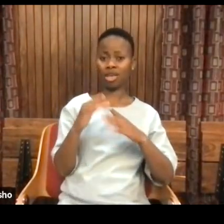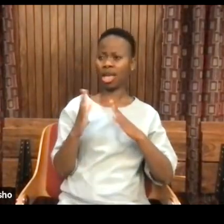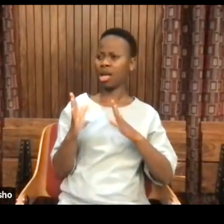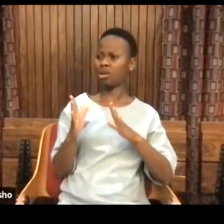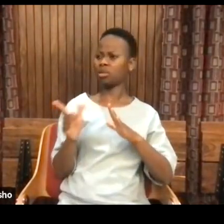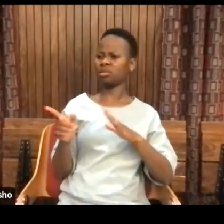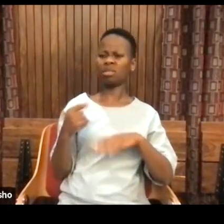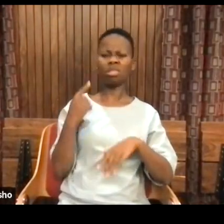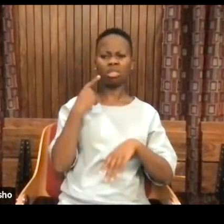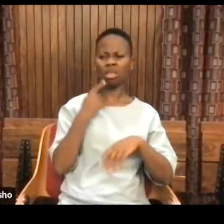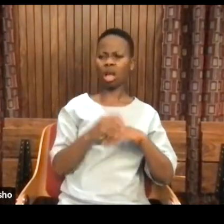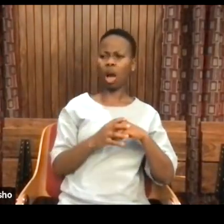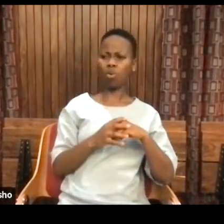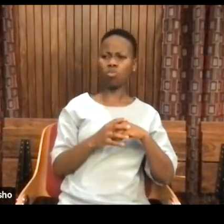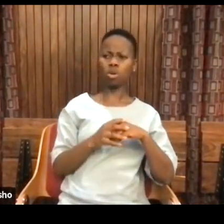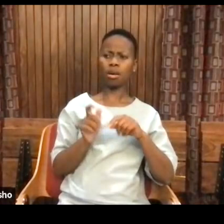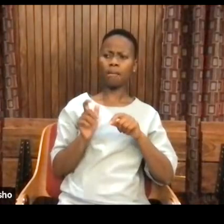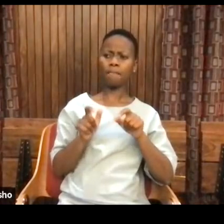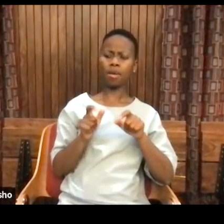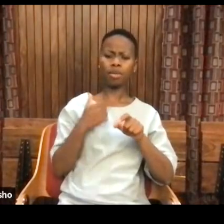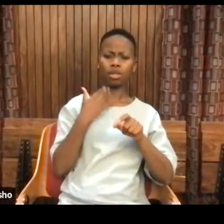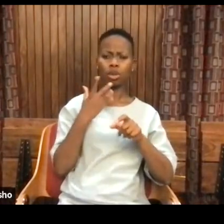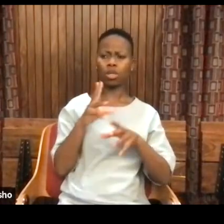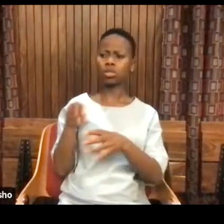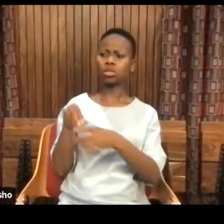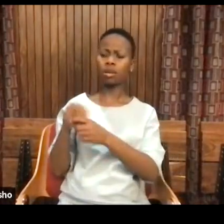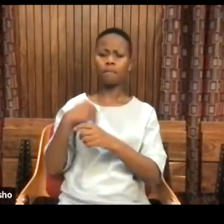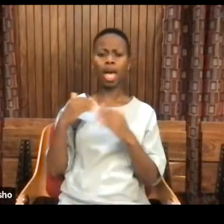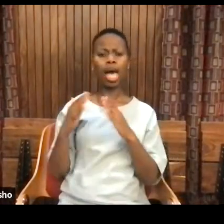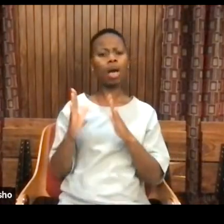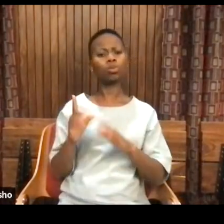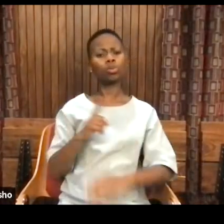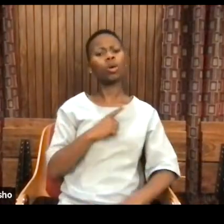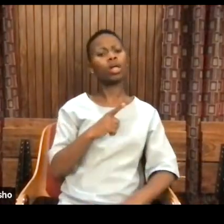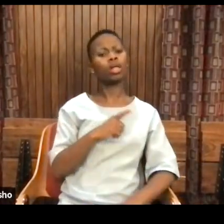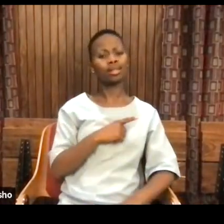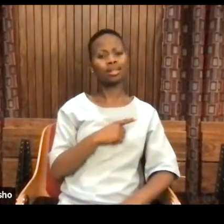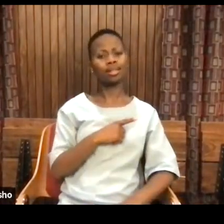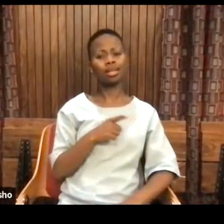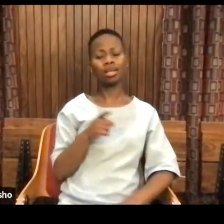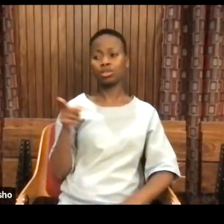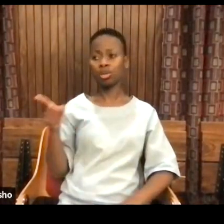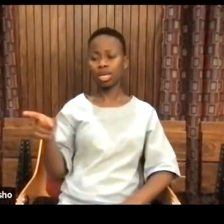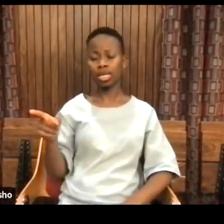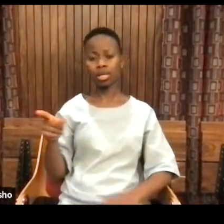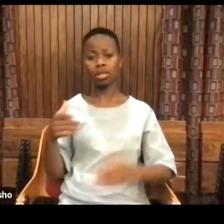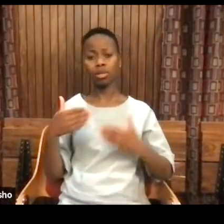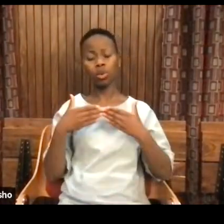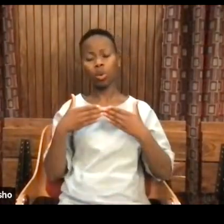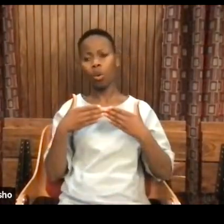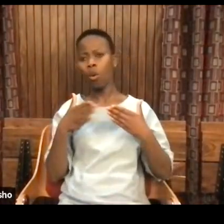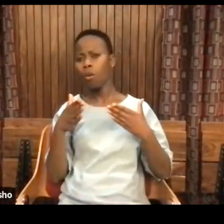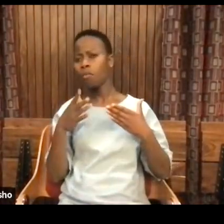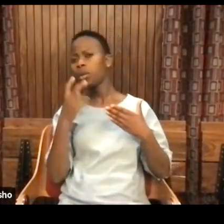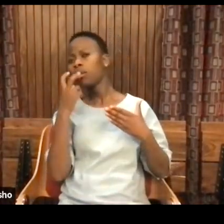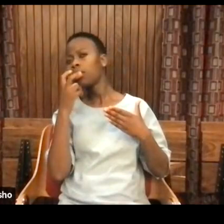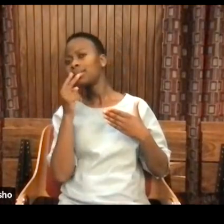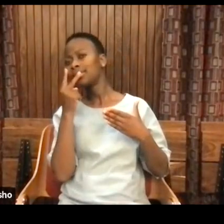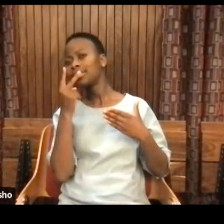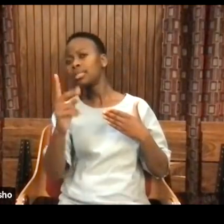nobody's coming over. After a while, you know, opens the door, and here, there, people partying,